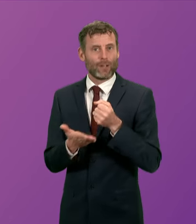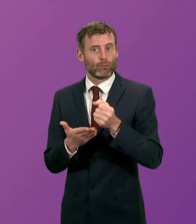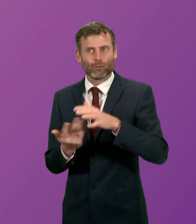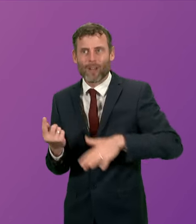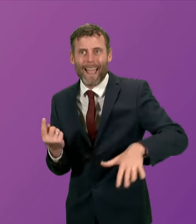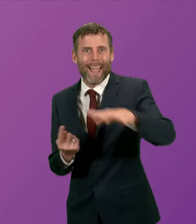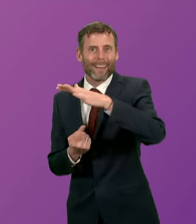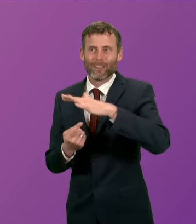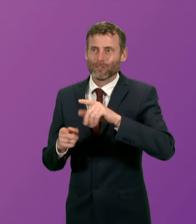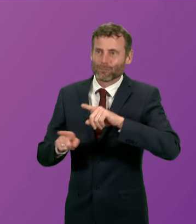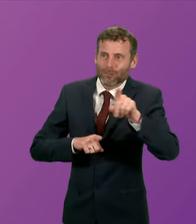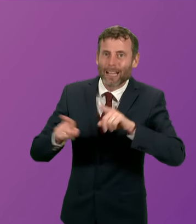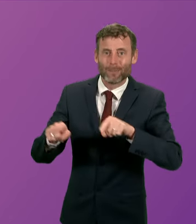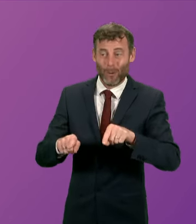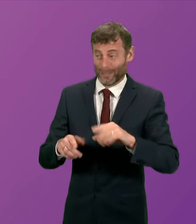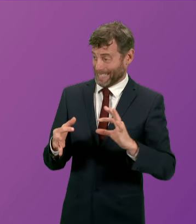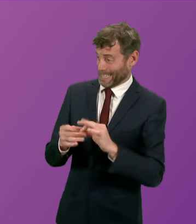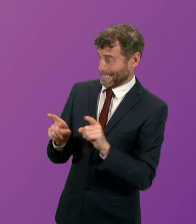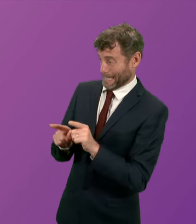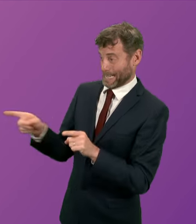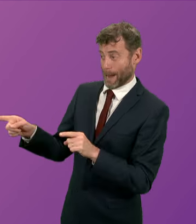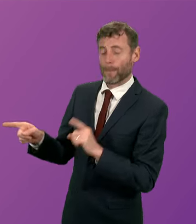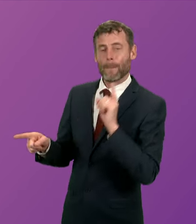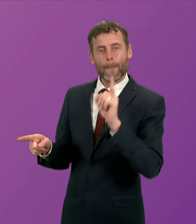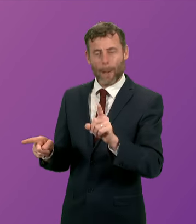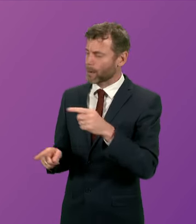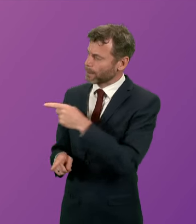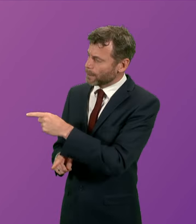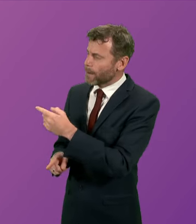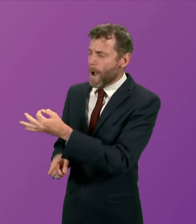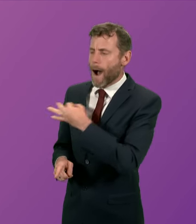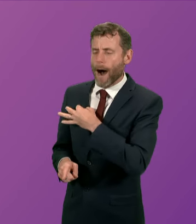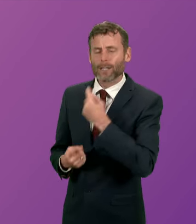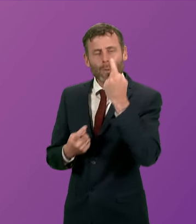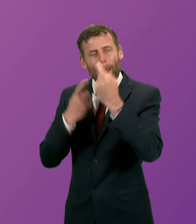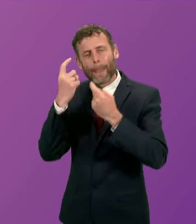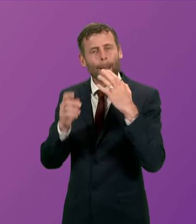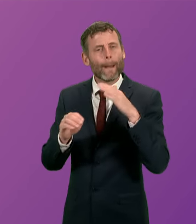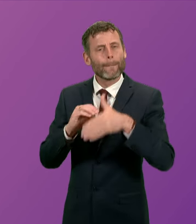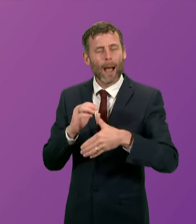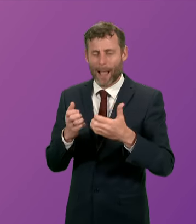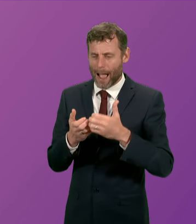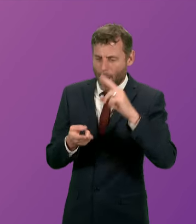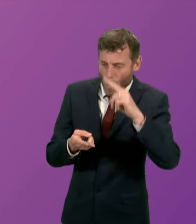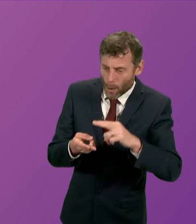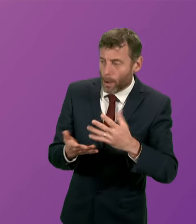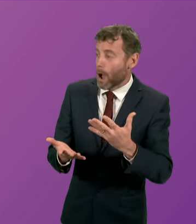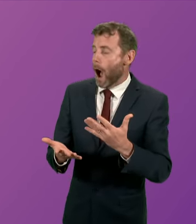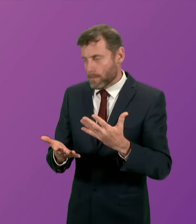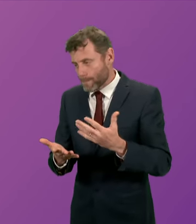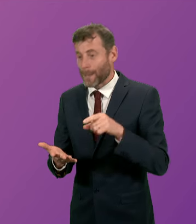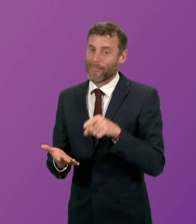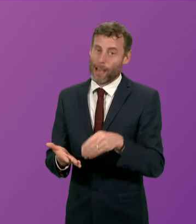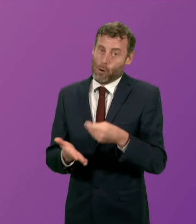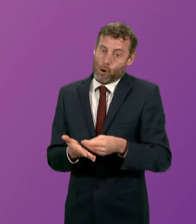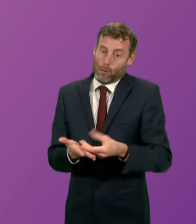we all know the realities here. I will give consideration to Mr Carson's point these things always cost money of course so we've